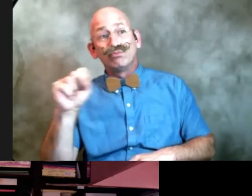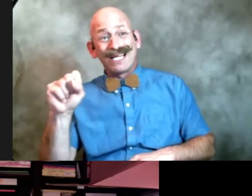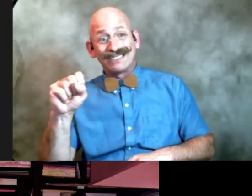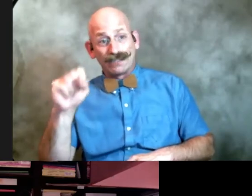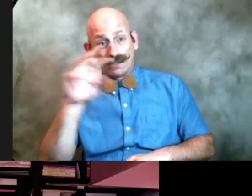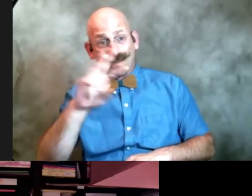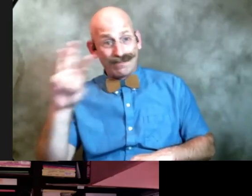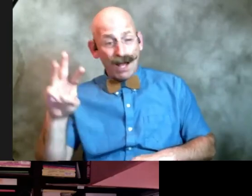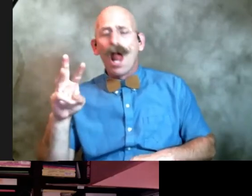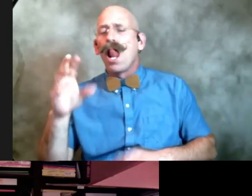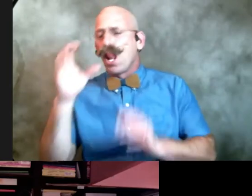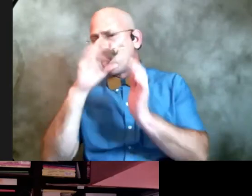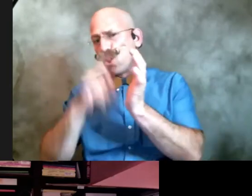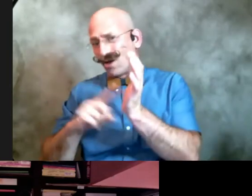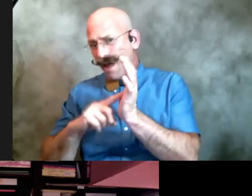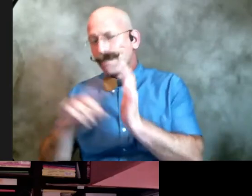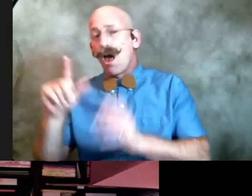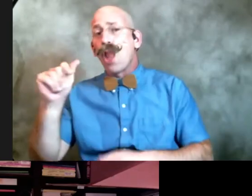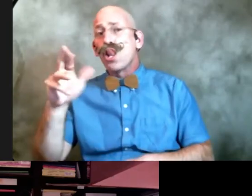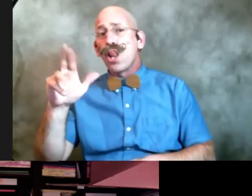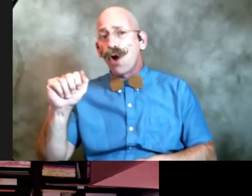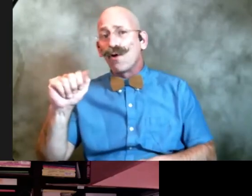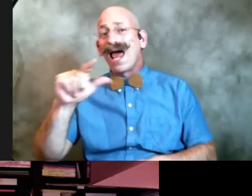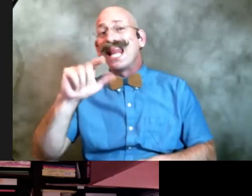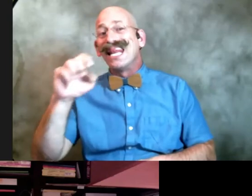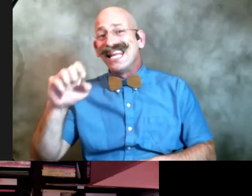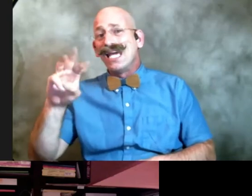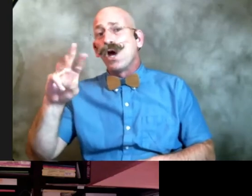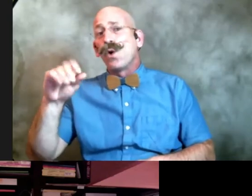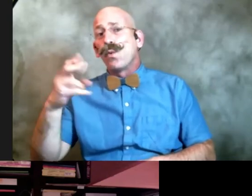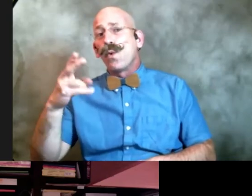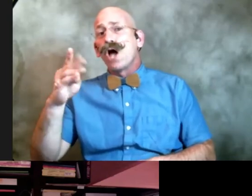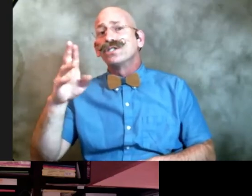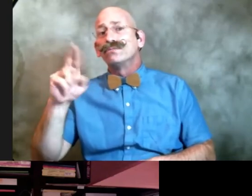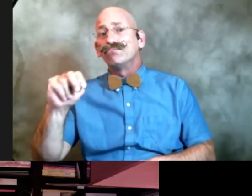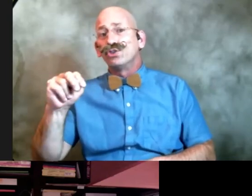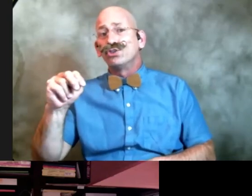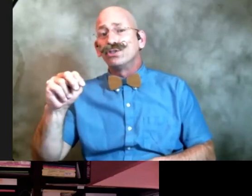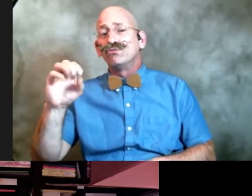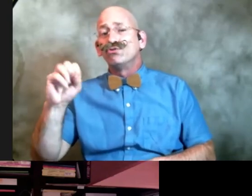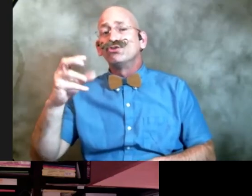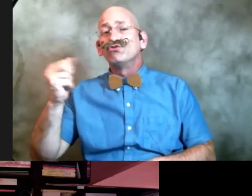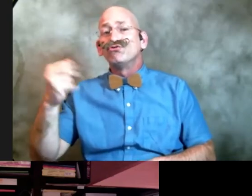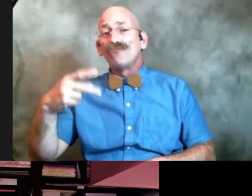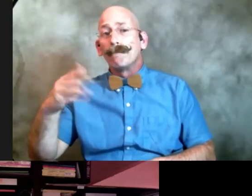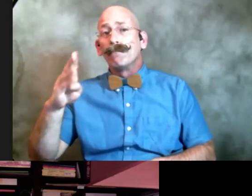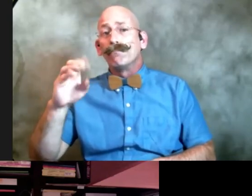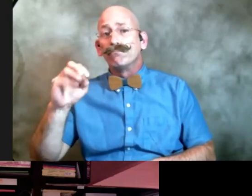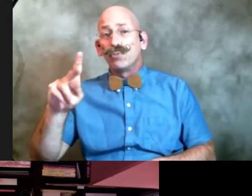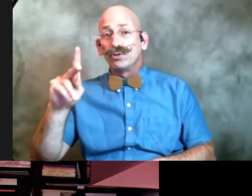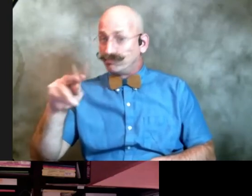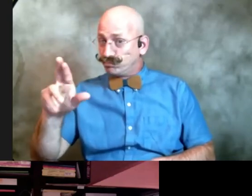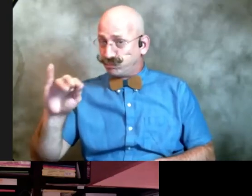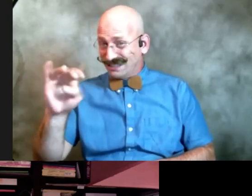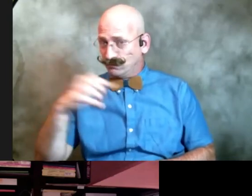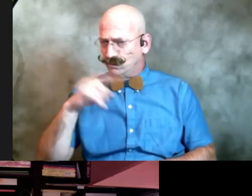laura lee washburn chapbook prize i think you can just click on it um and read